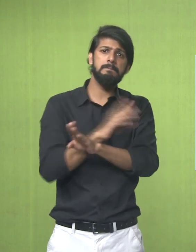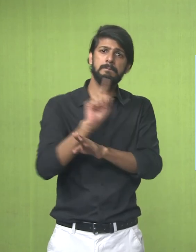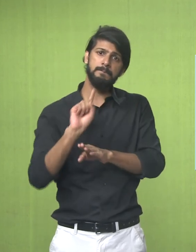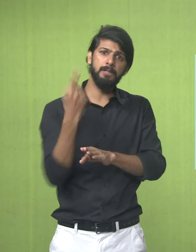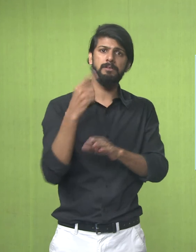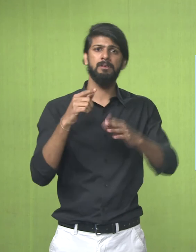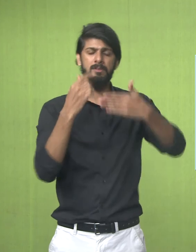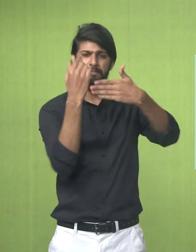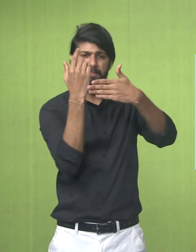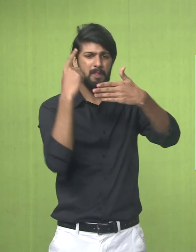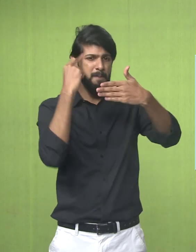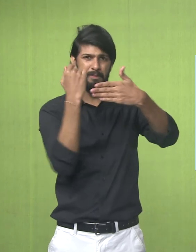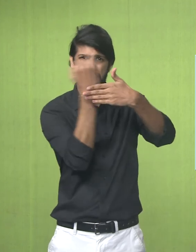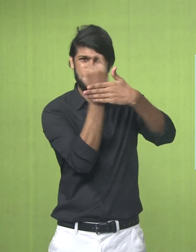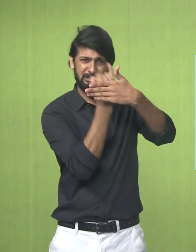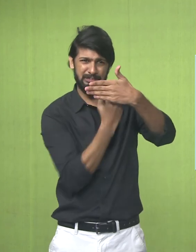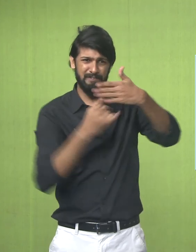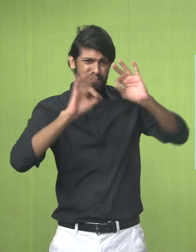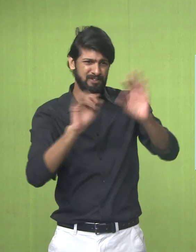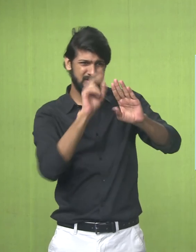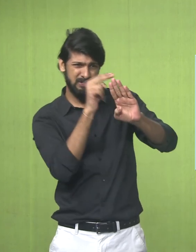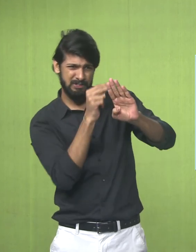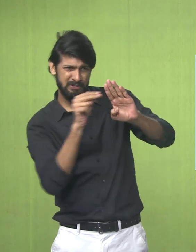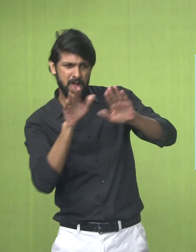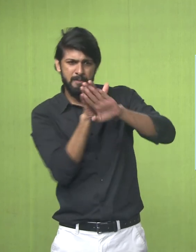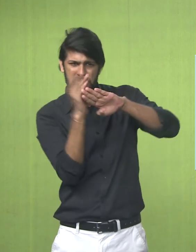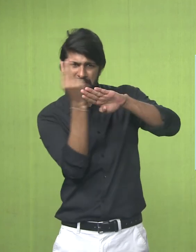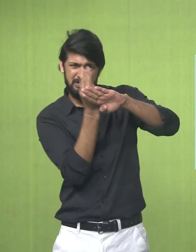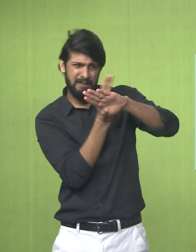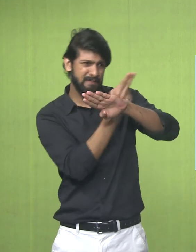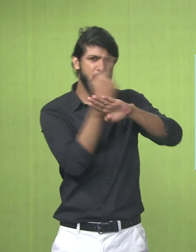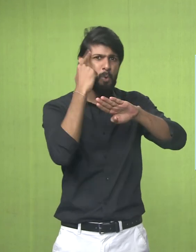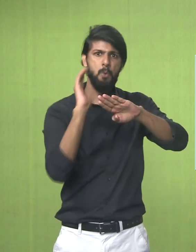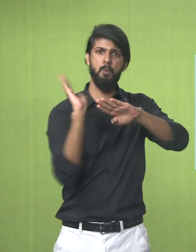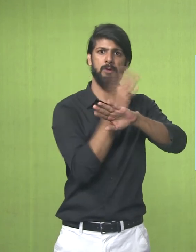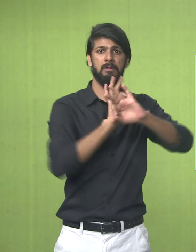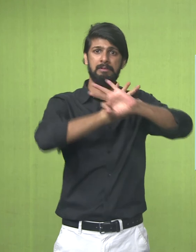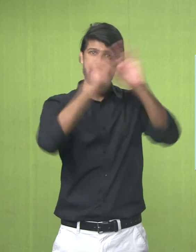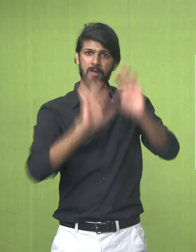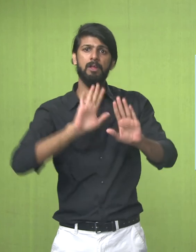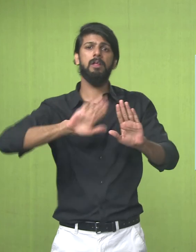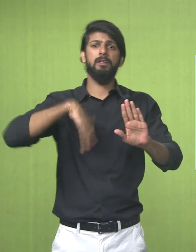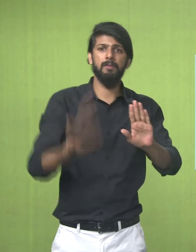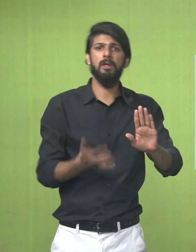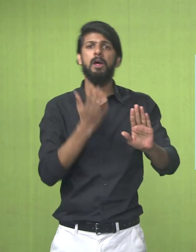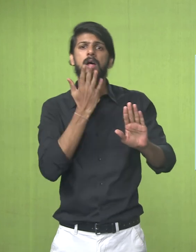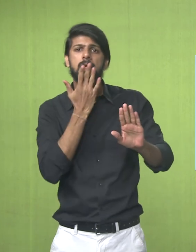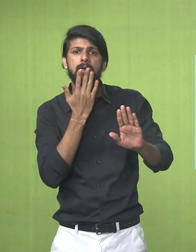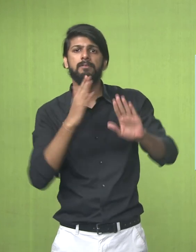The Black Paint Designs Were Put First Then The Pot Was Baked And Then The